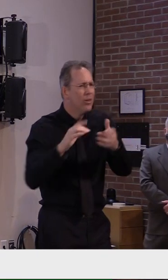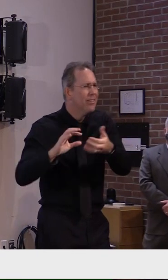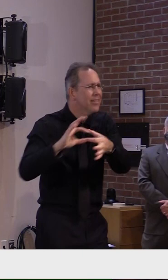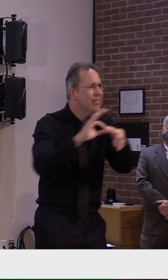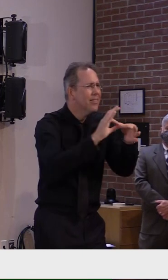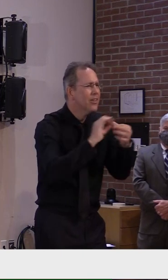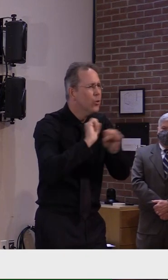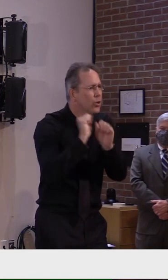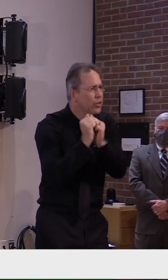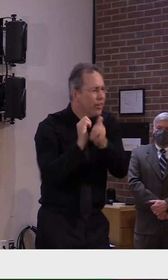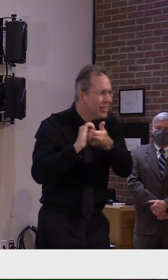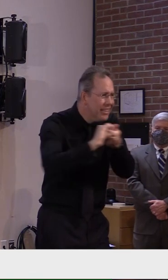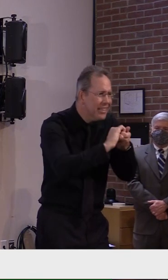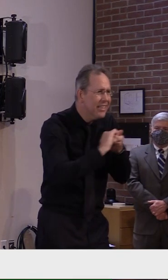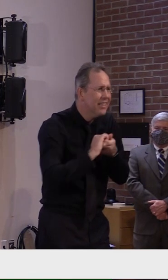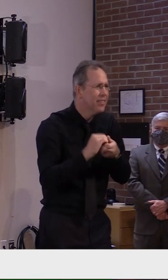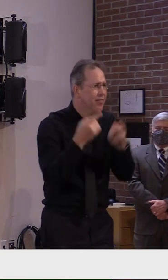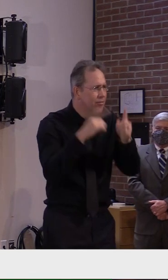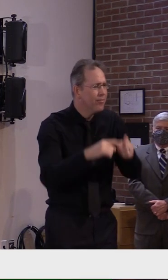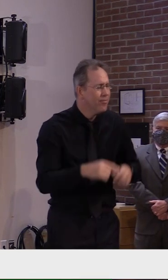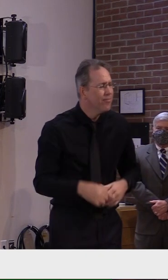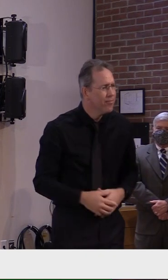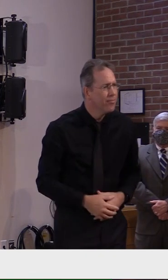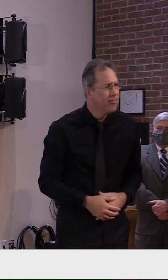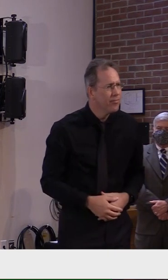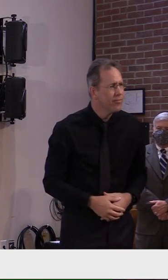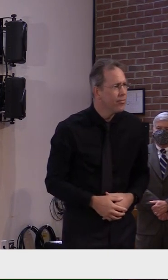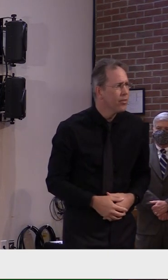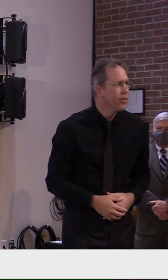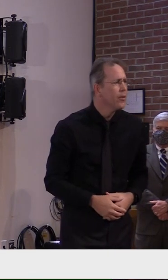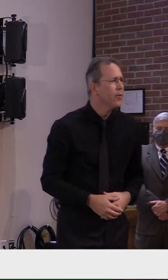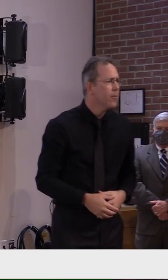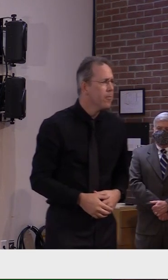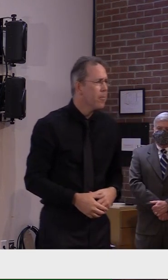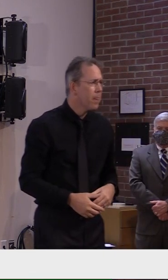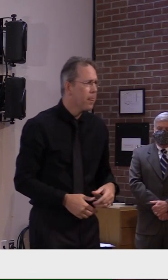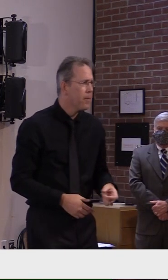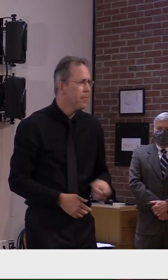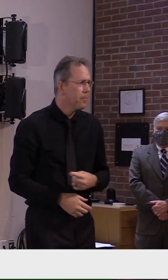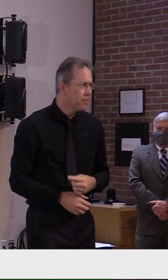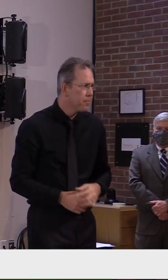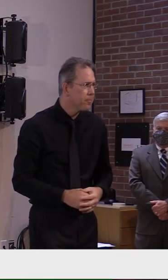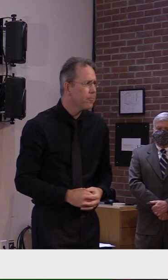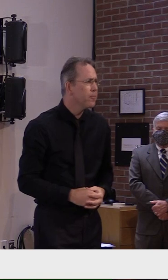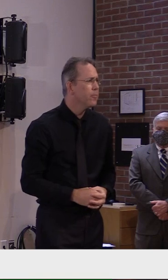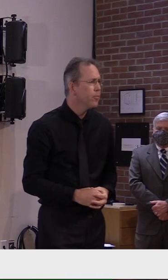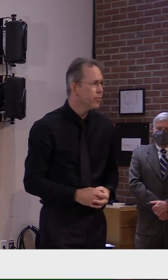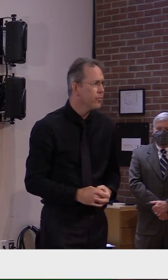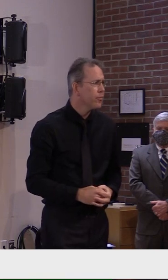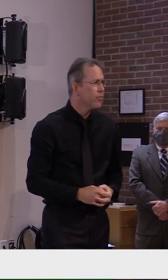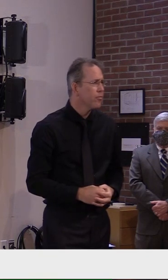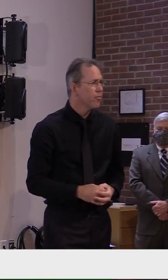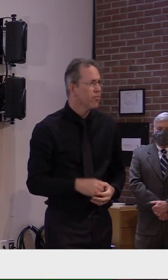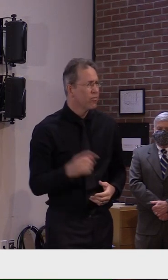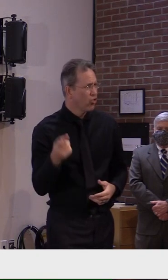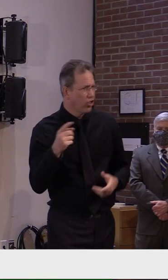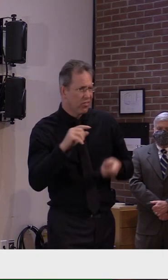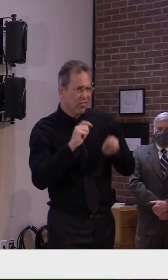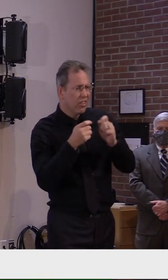Do you need to change your messaging around this, um, to that point? You know, maybe have